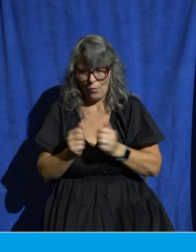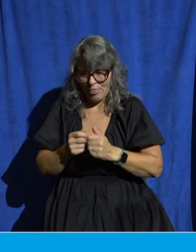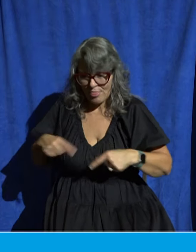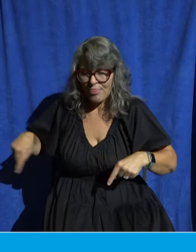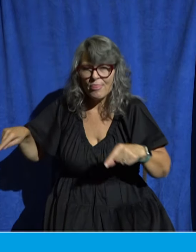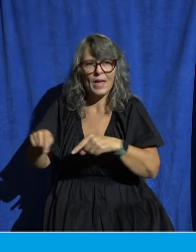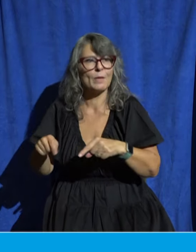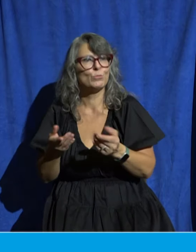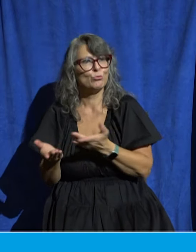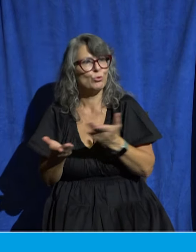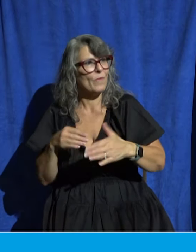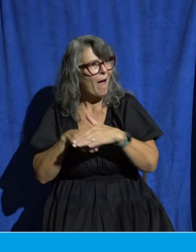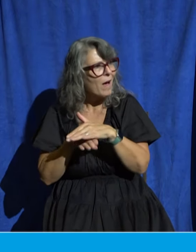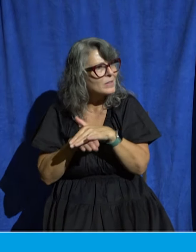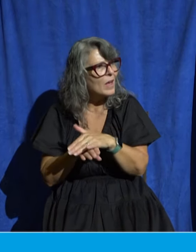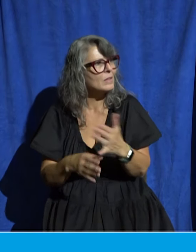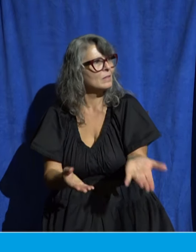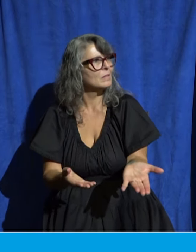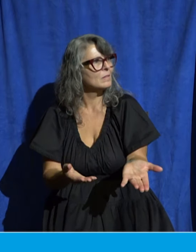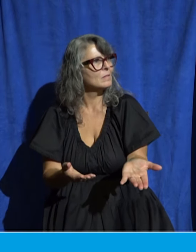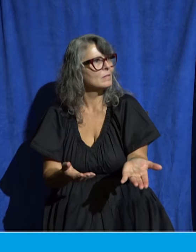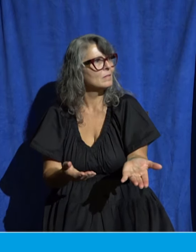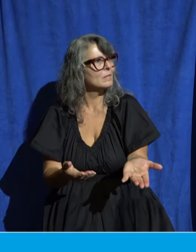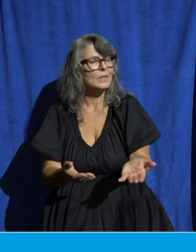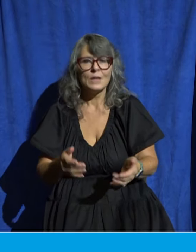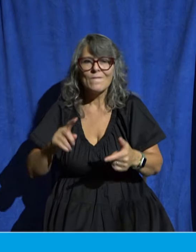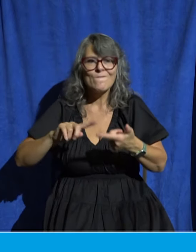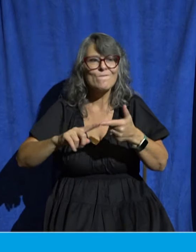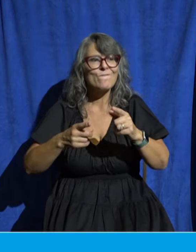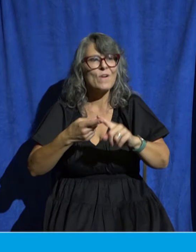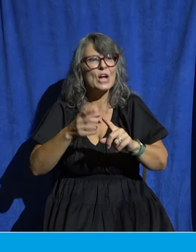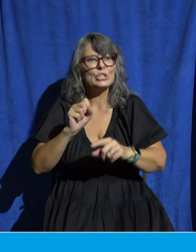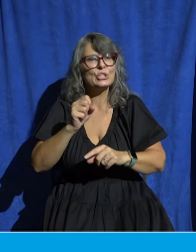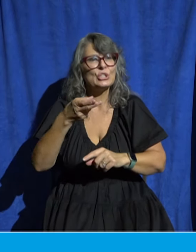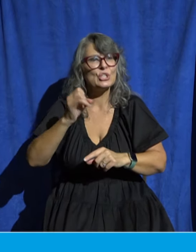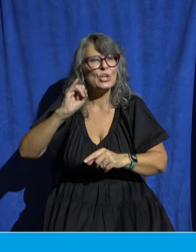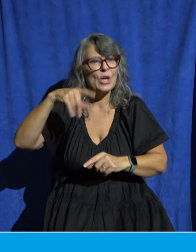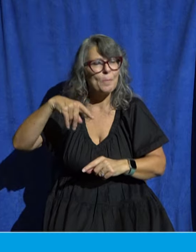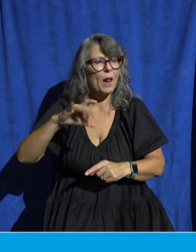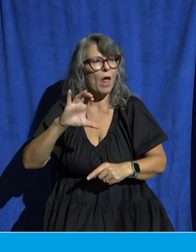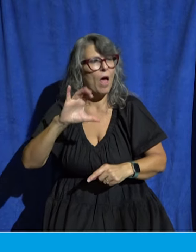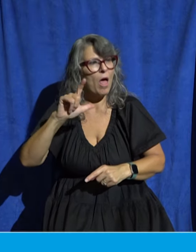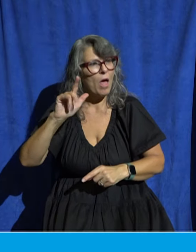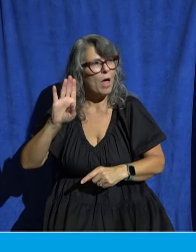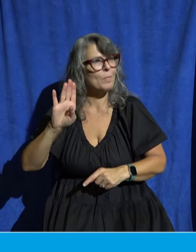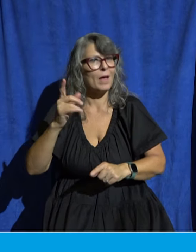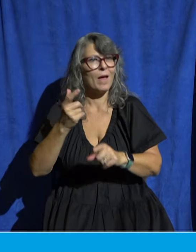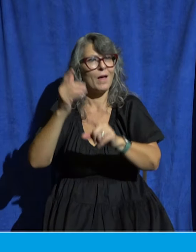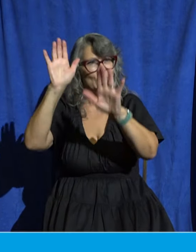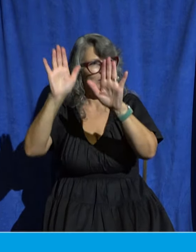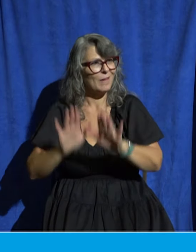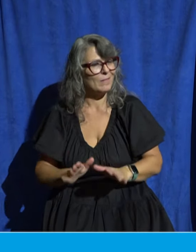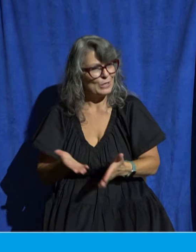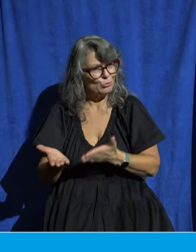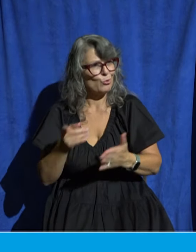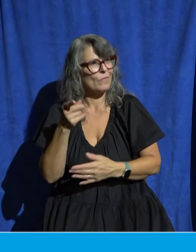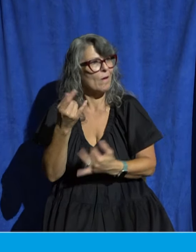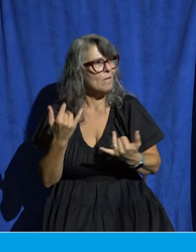and he started serving with our friendship club regularly on Sundays having no prior experience serving those with special needs and